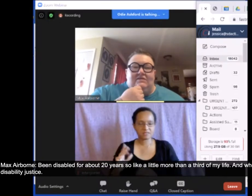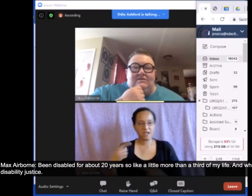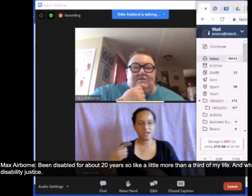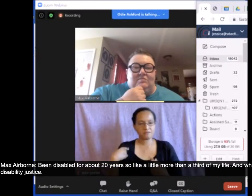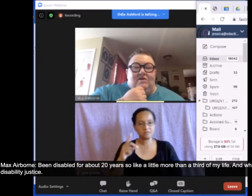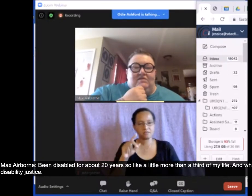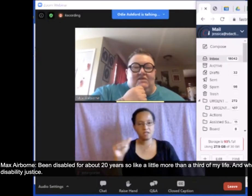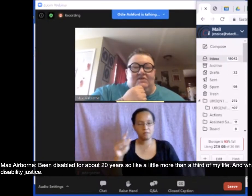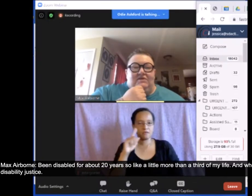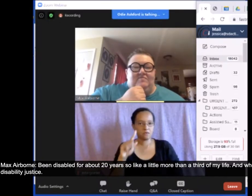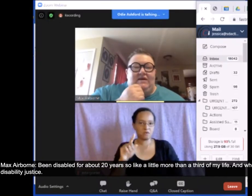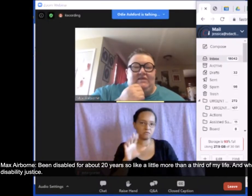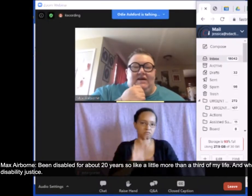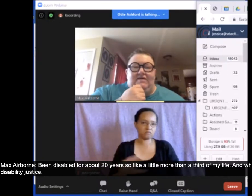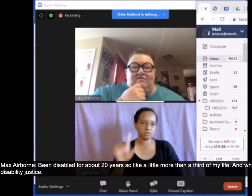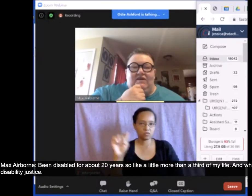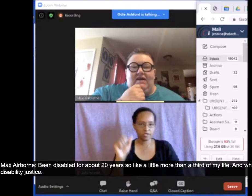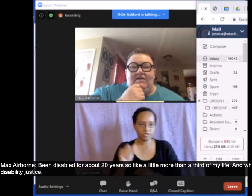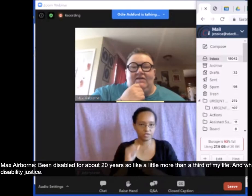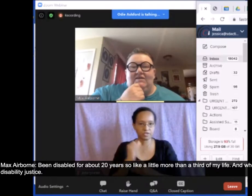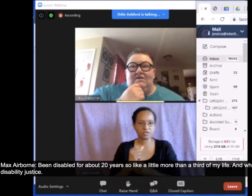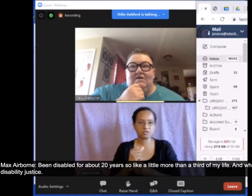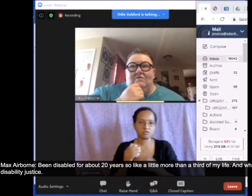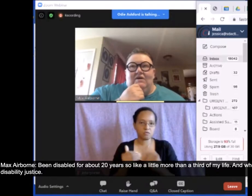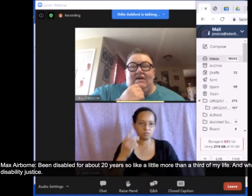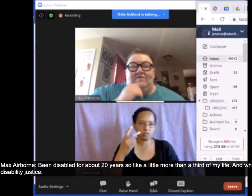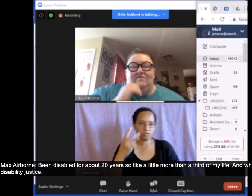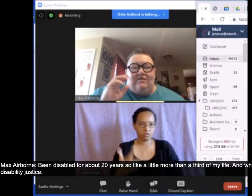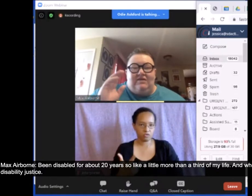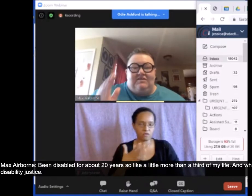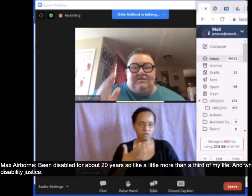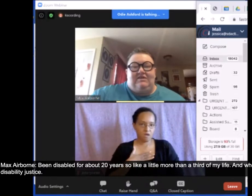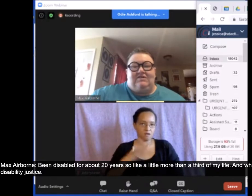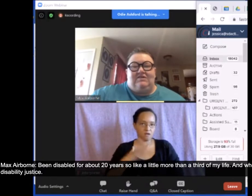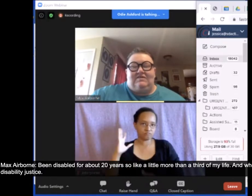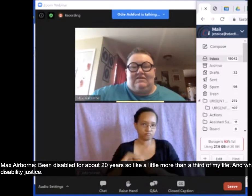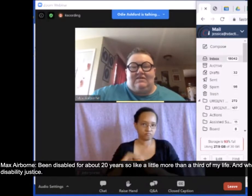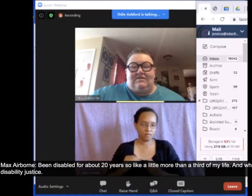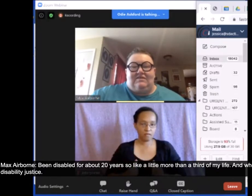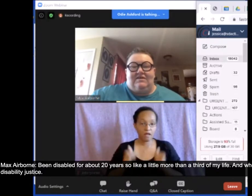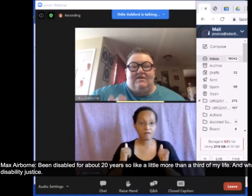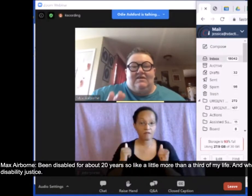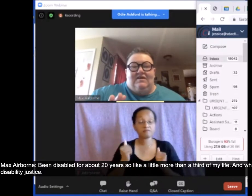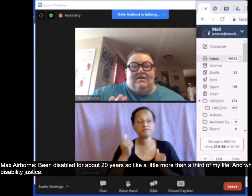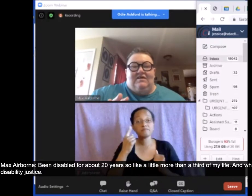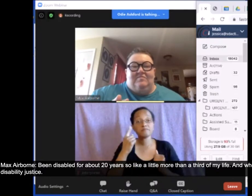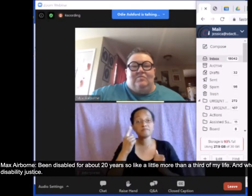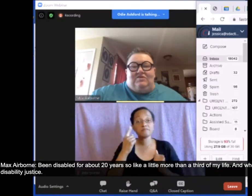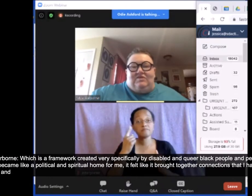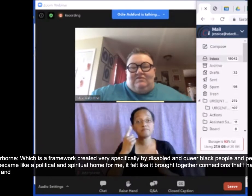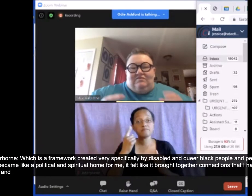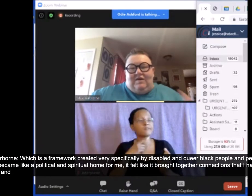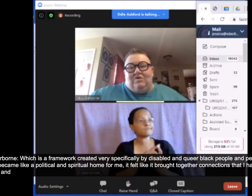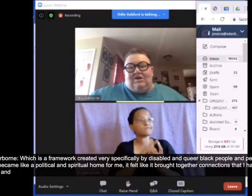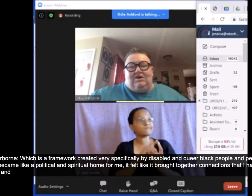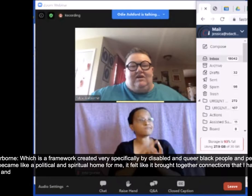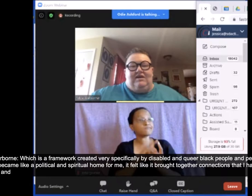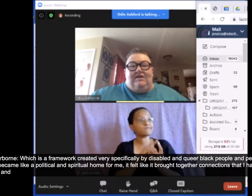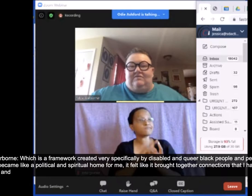years so like a little more than a third of my life and when I found disability justice um which